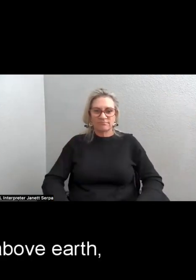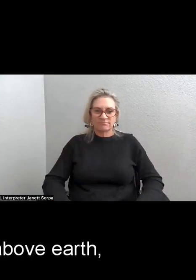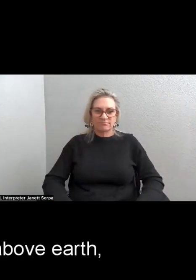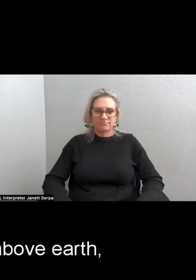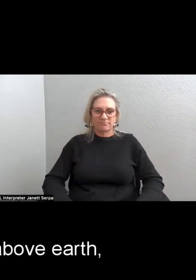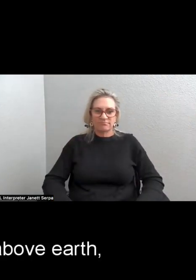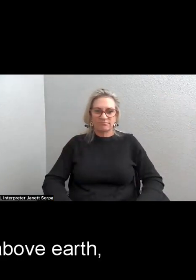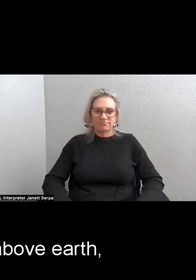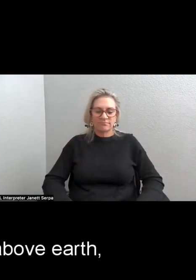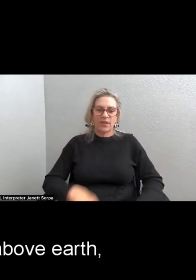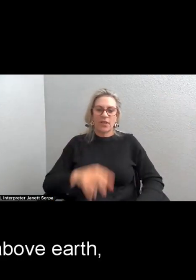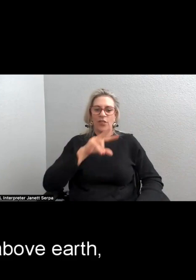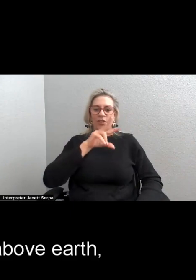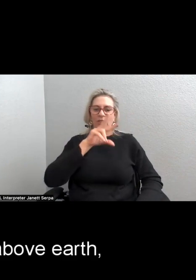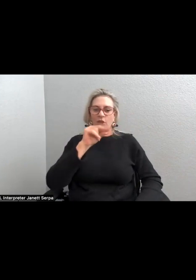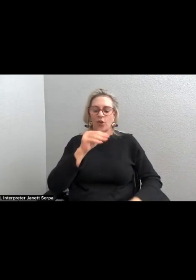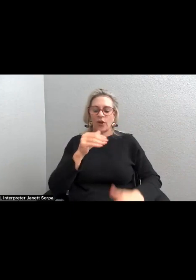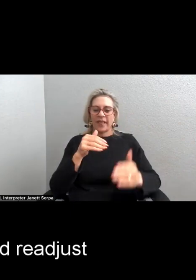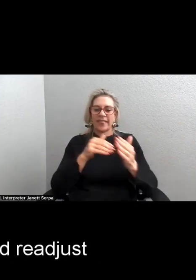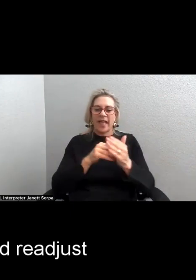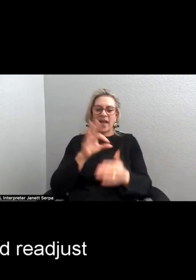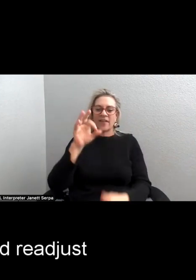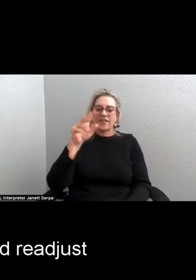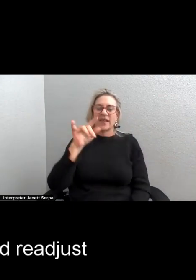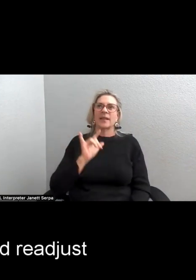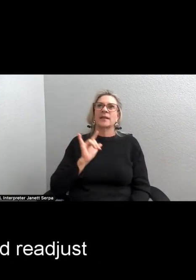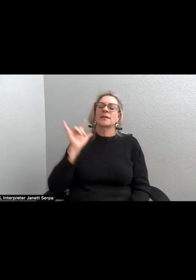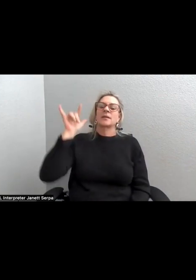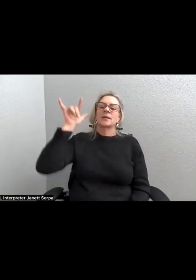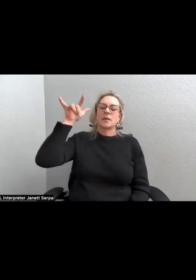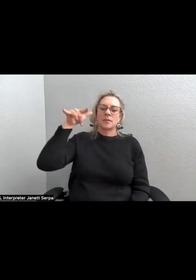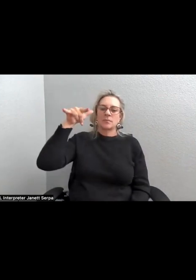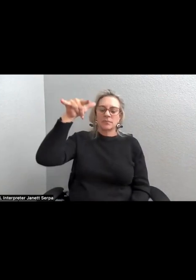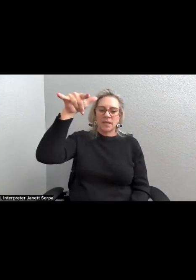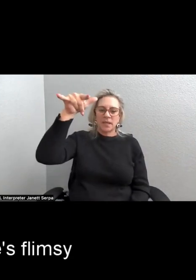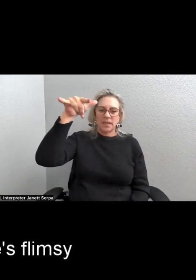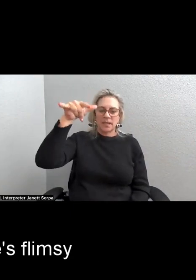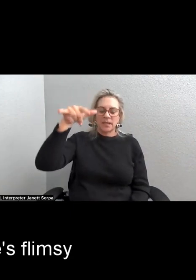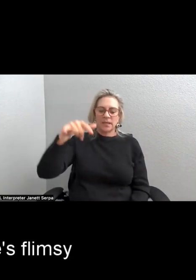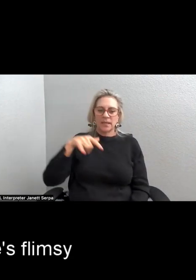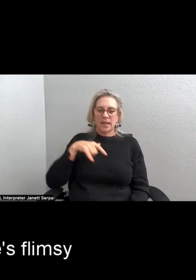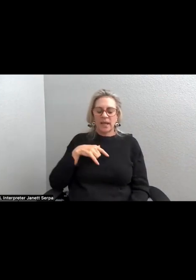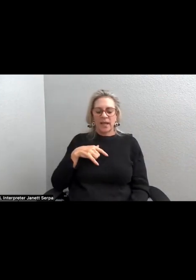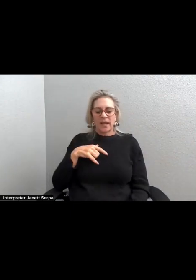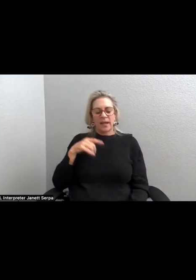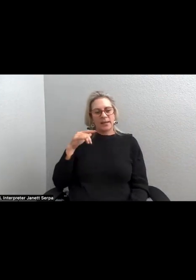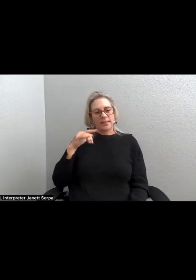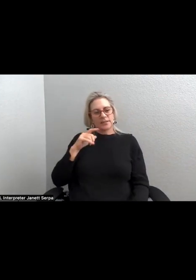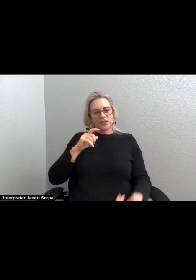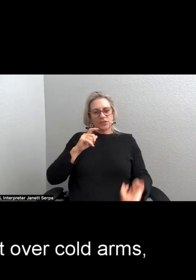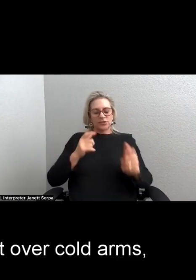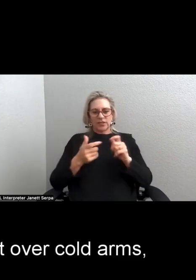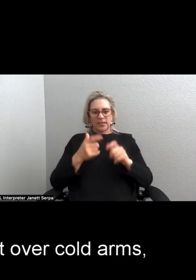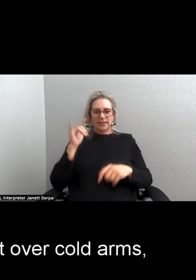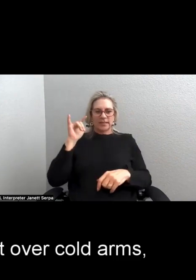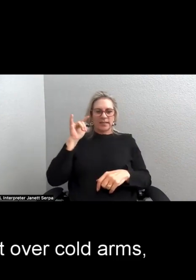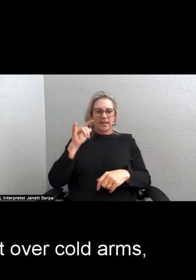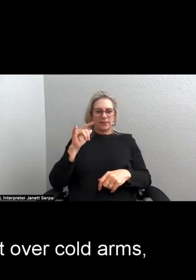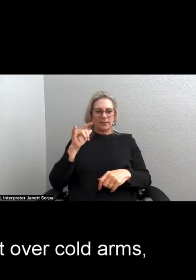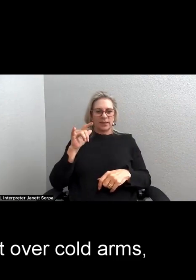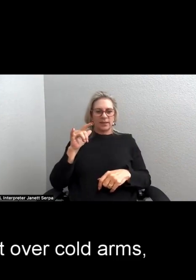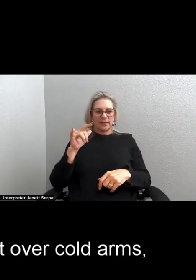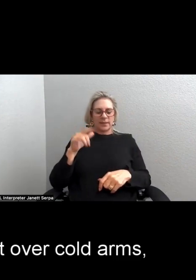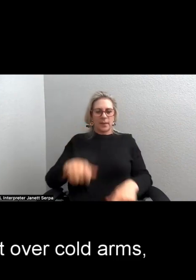30,000 feet above earth, I adjust and readjust the airline's flimsy child-sized